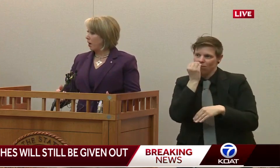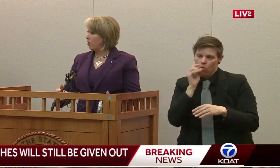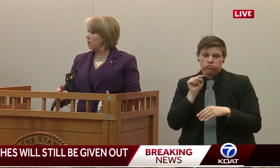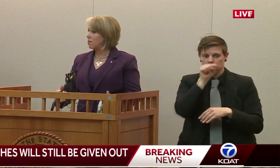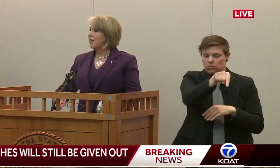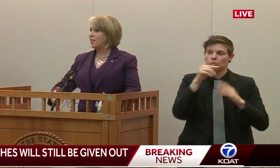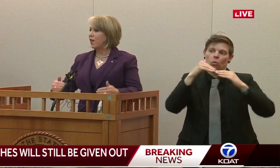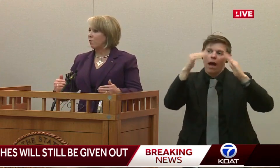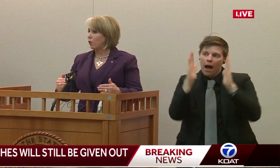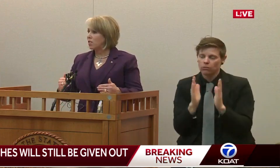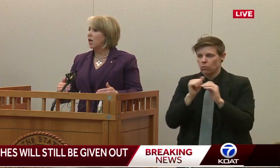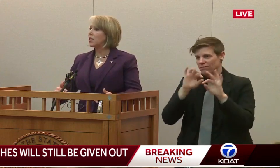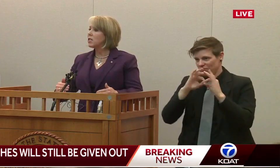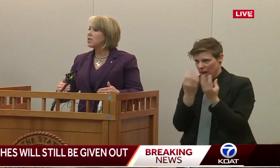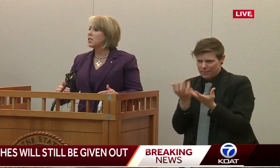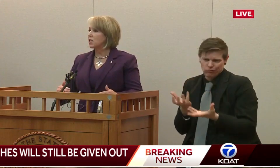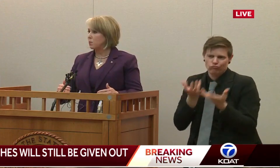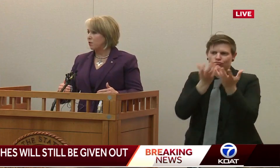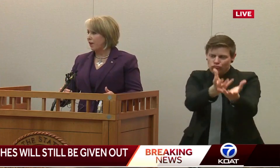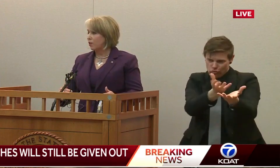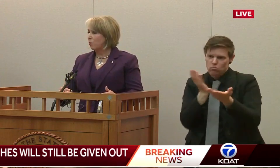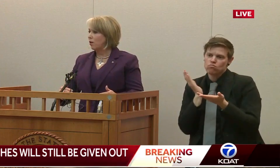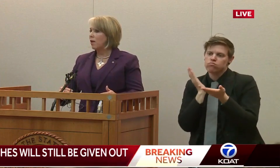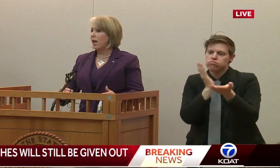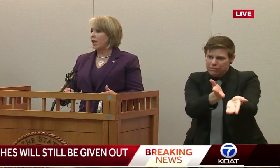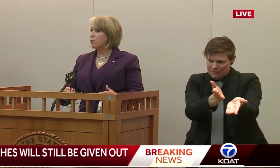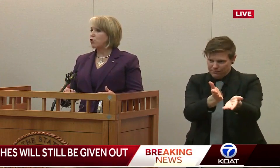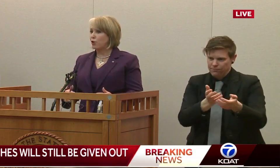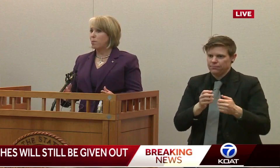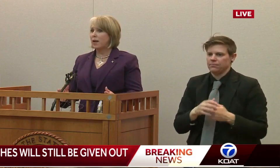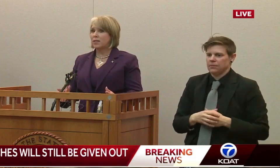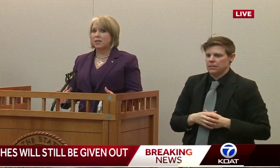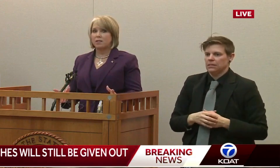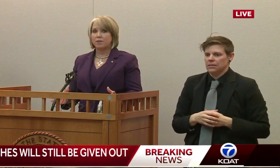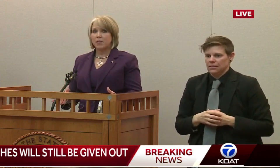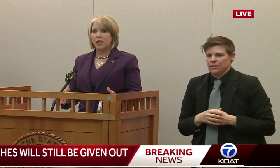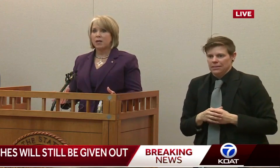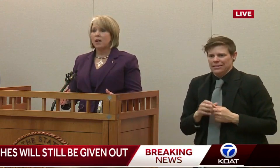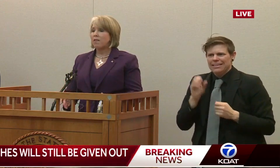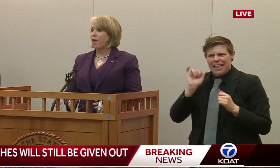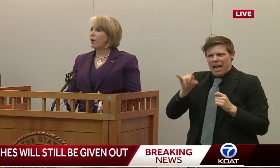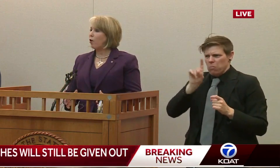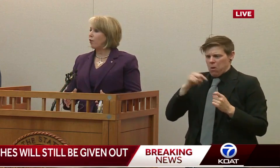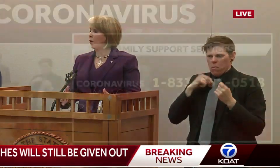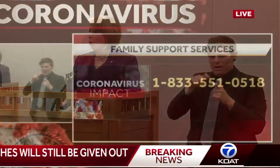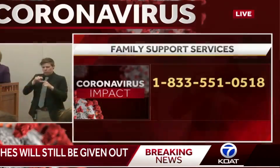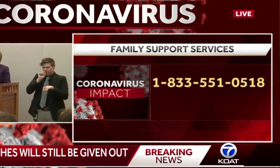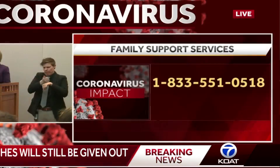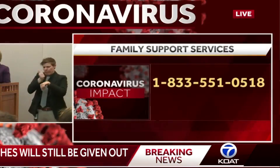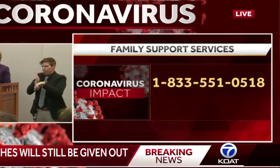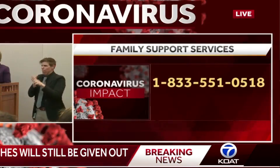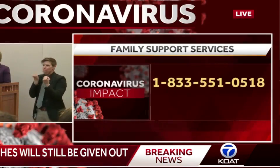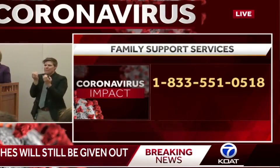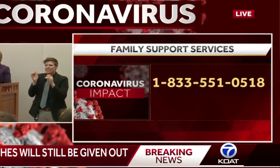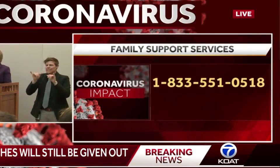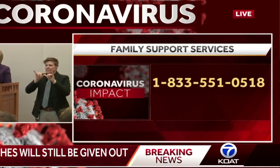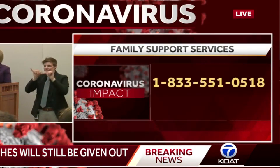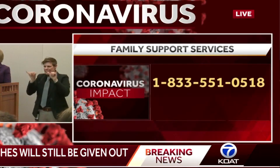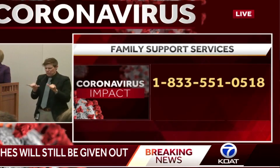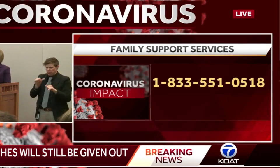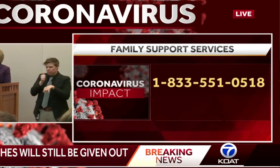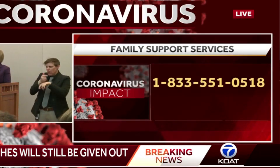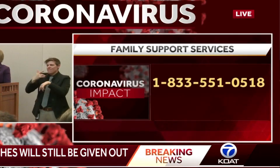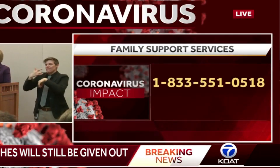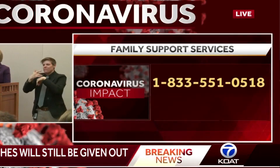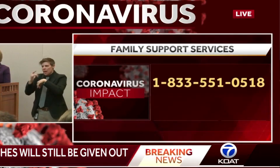the best preparedness is have redundant systems available and I'm sure New Mexicans have seen that our healthcare partners like Presbyterian